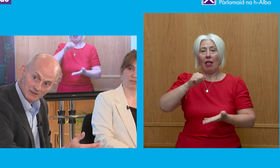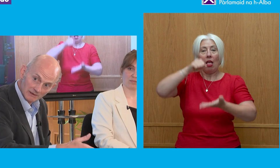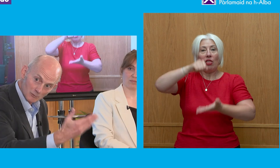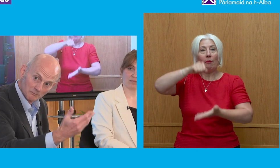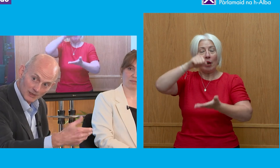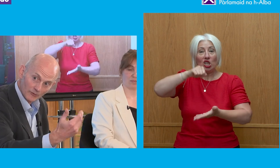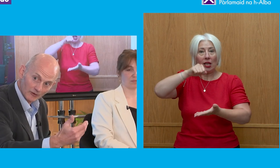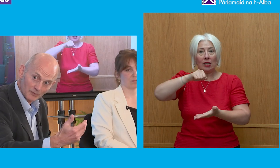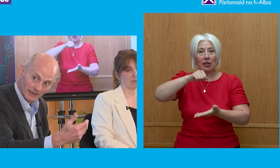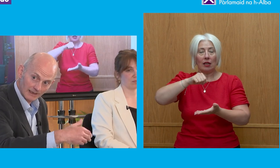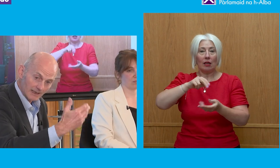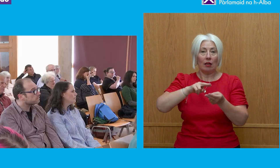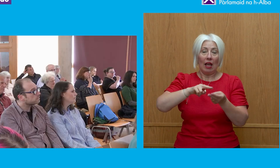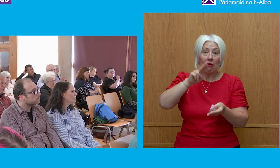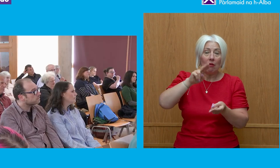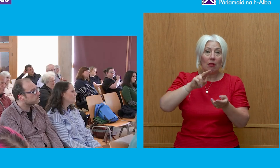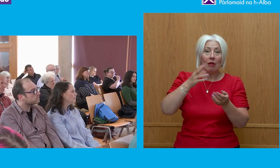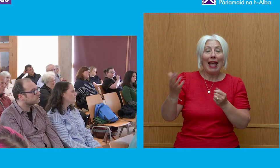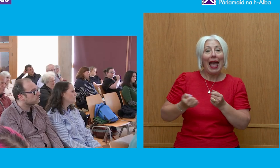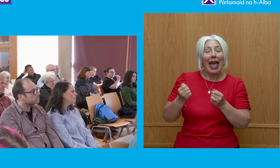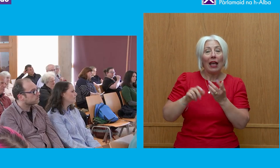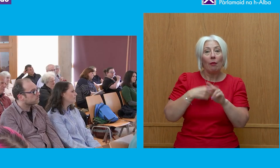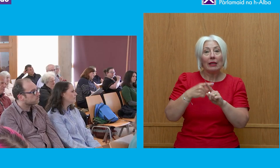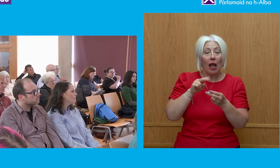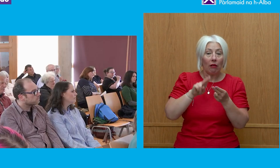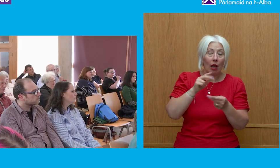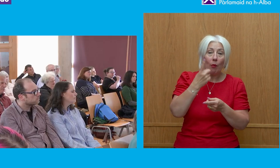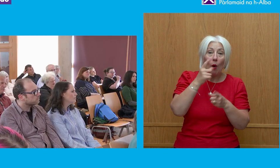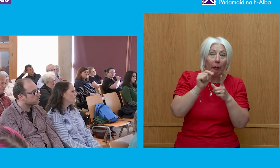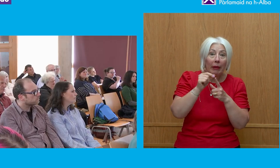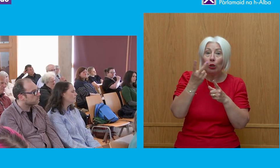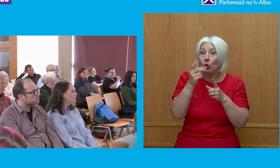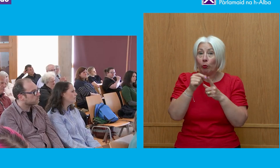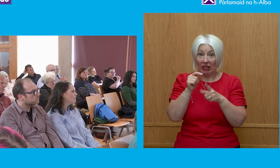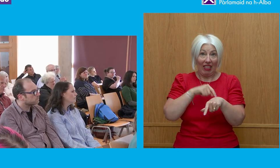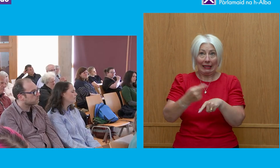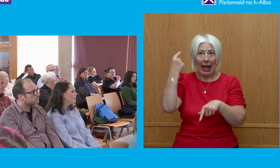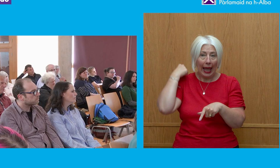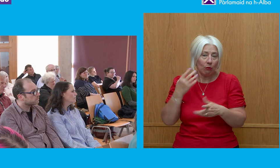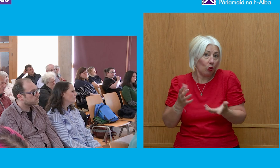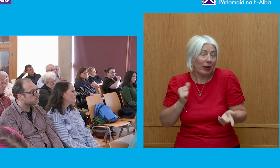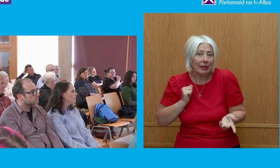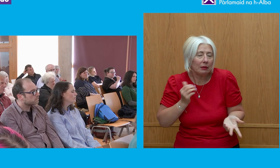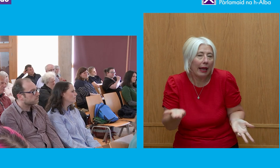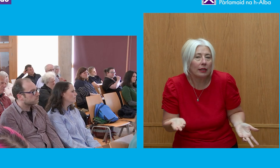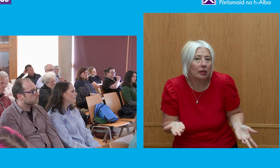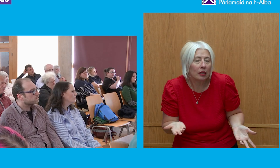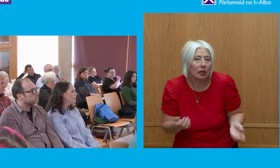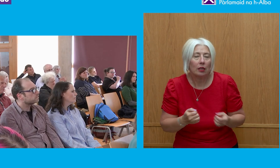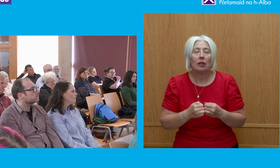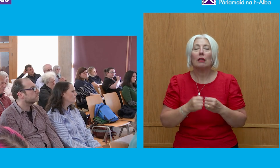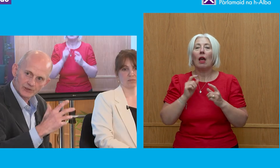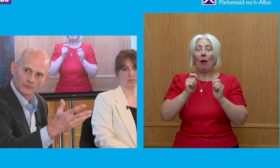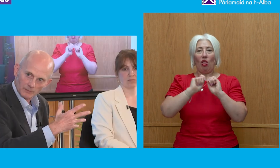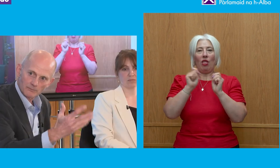income tax went at 1p or 2p in the pound at the time. And we've seen, and I think the, it's okay, the media